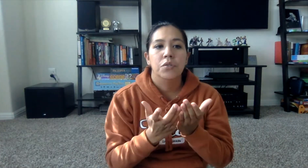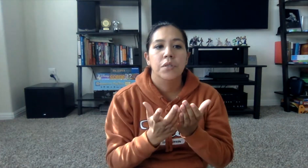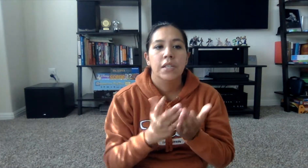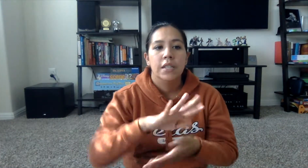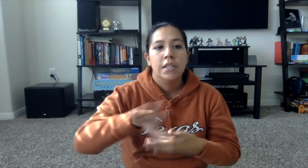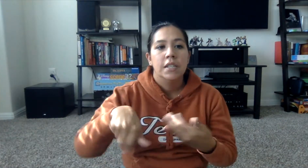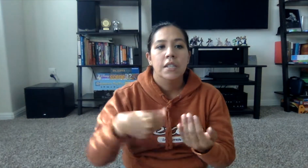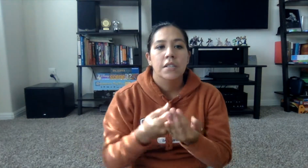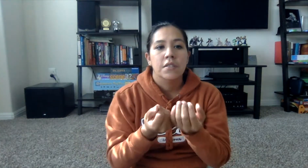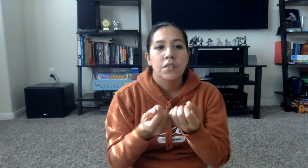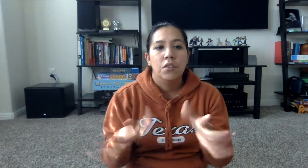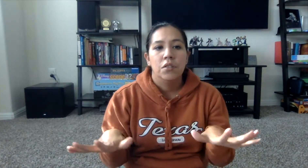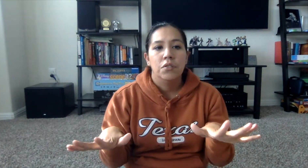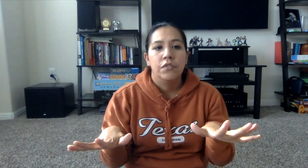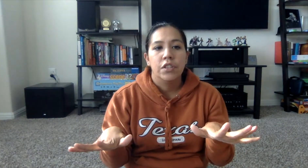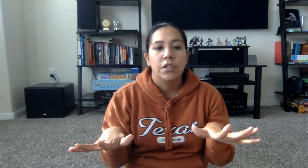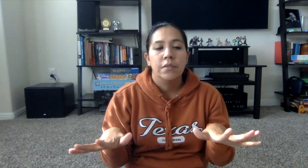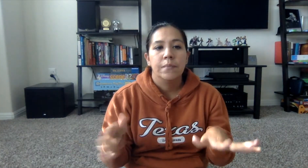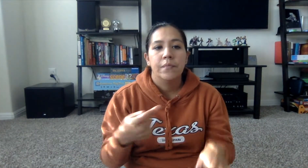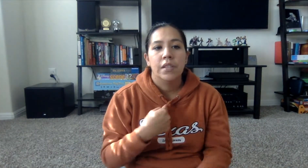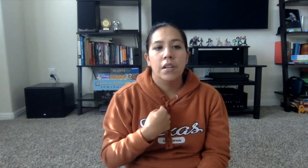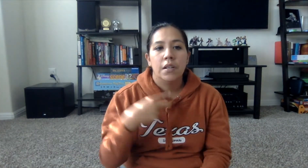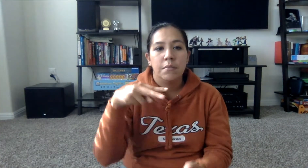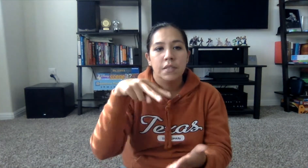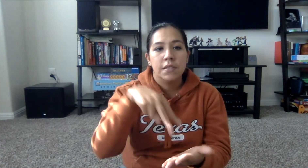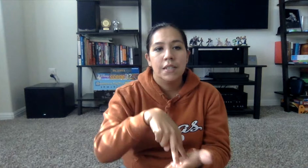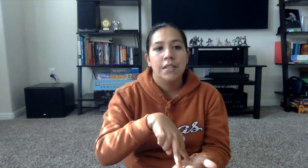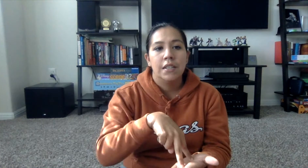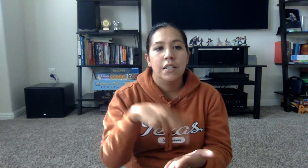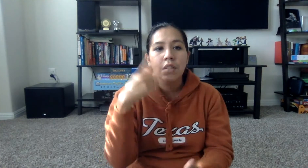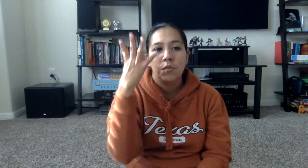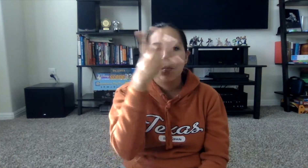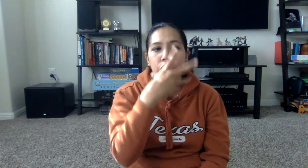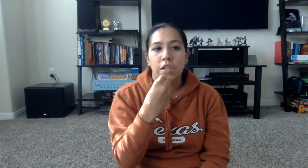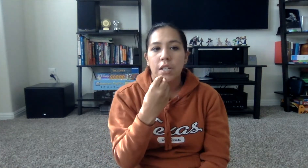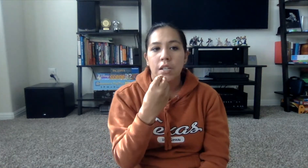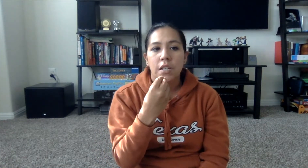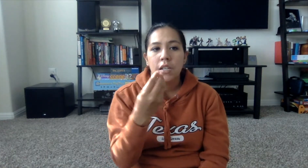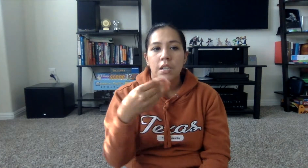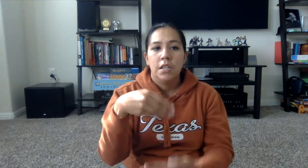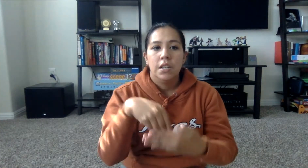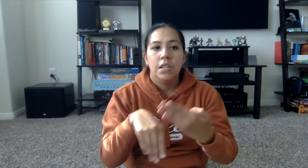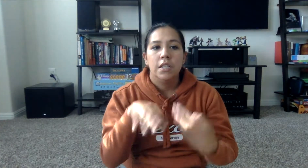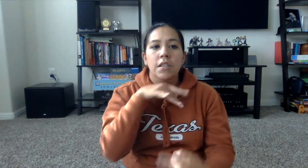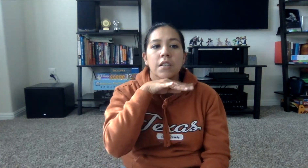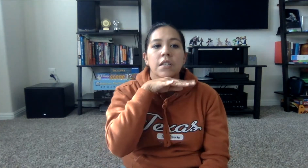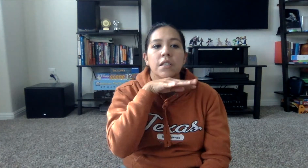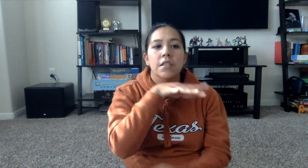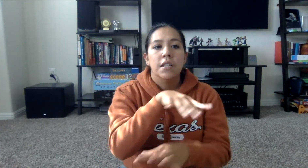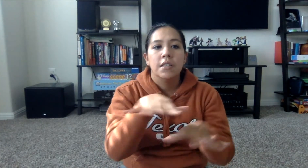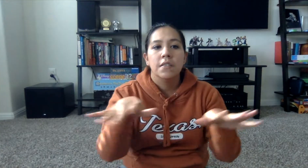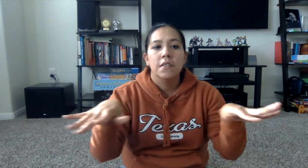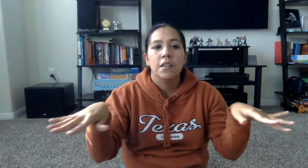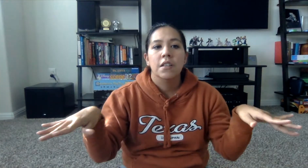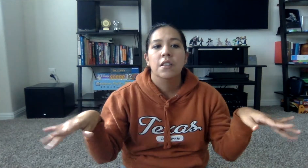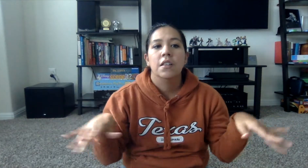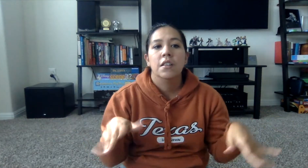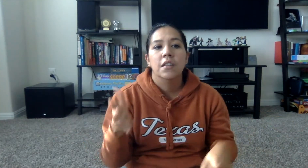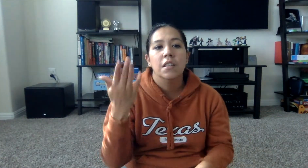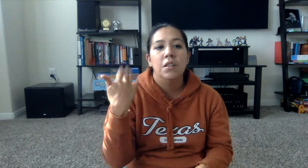it's all over I'm standing pretty in the dust that